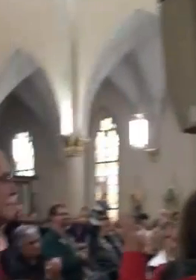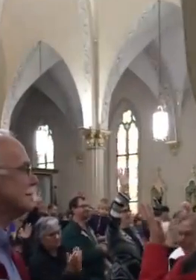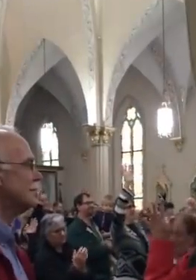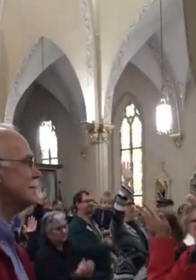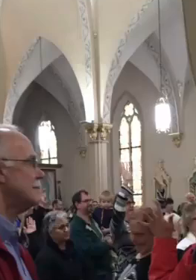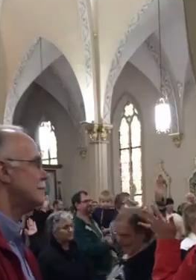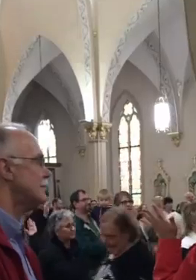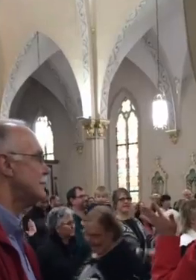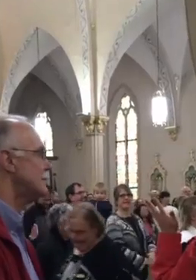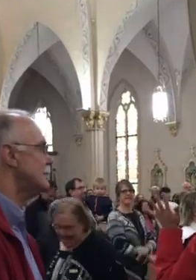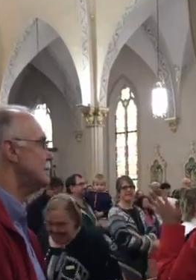Thank you, Thank you,